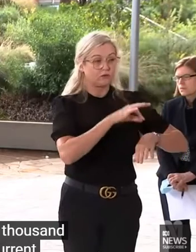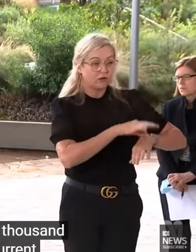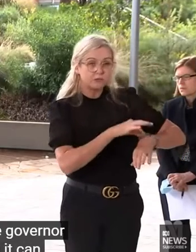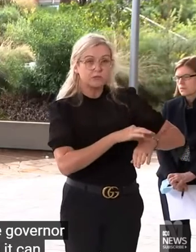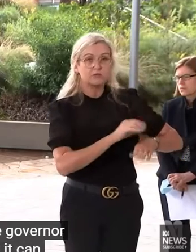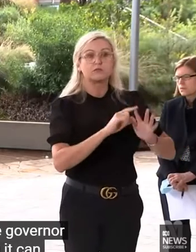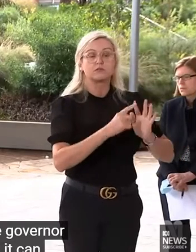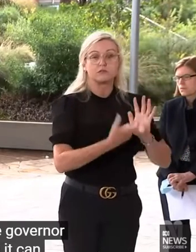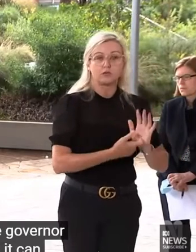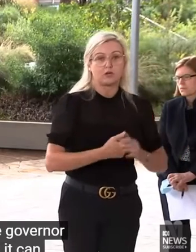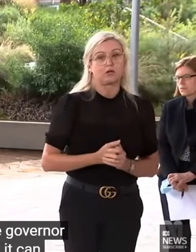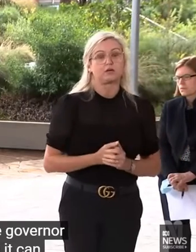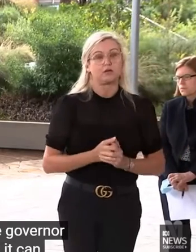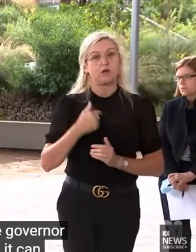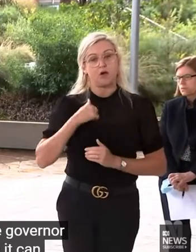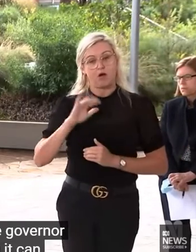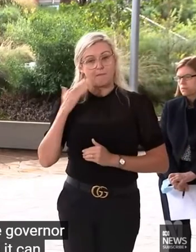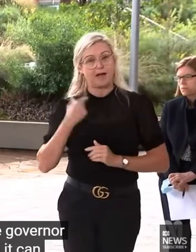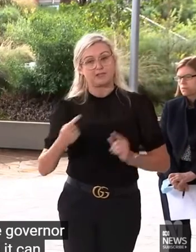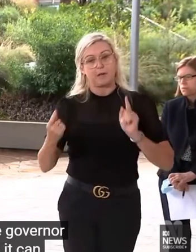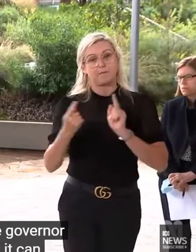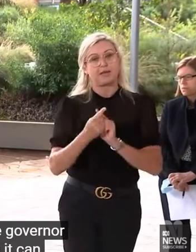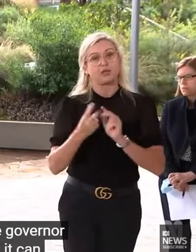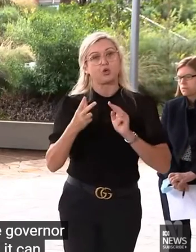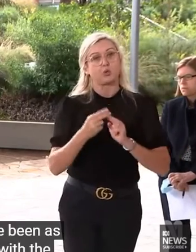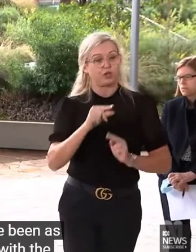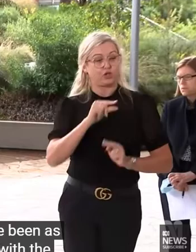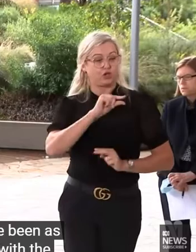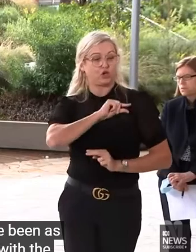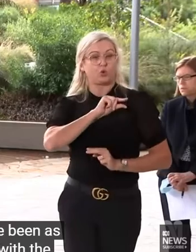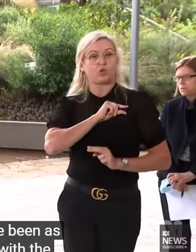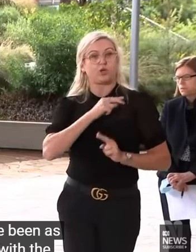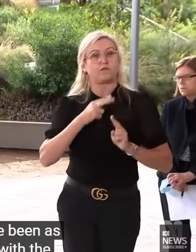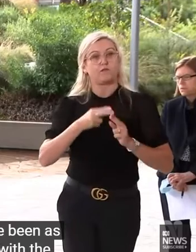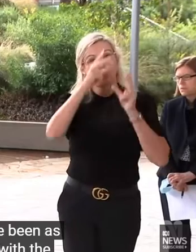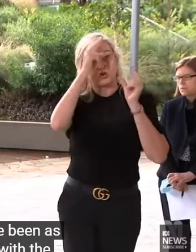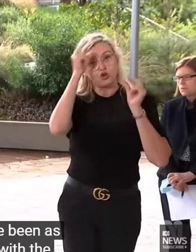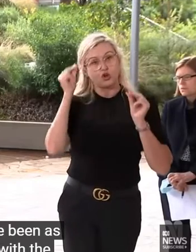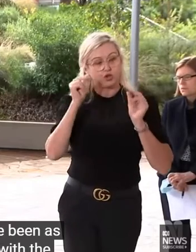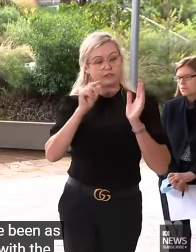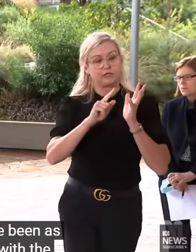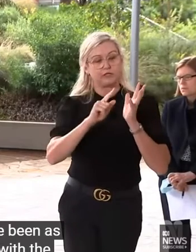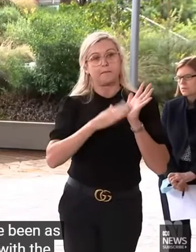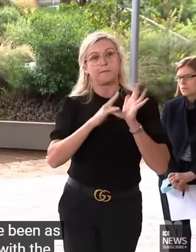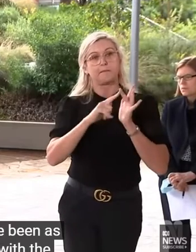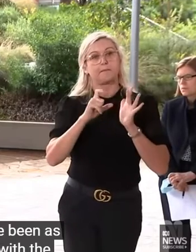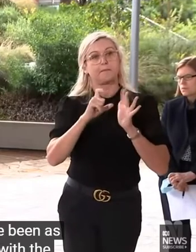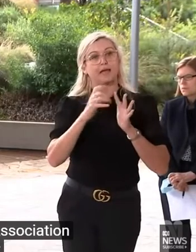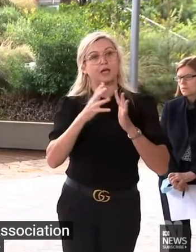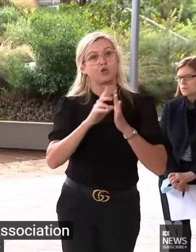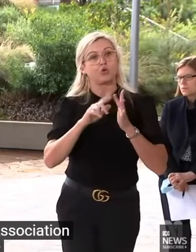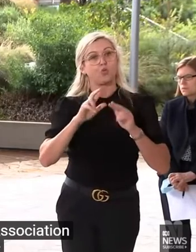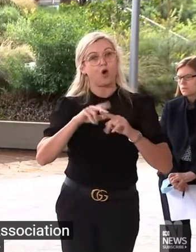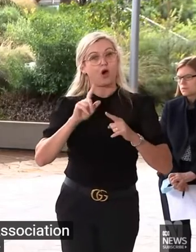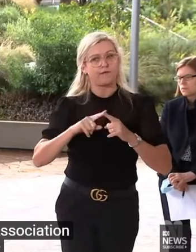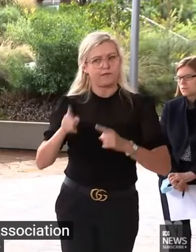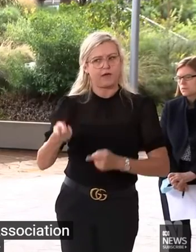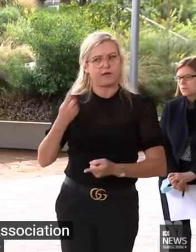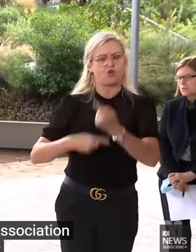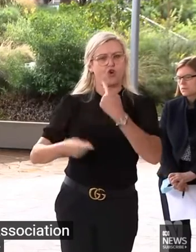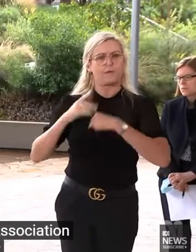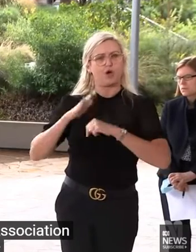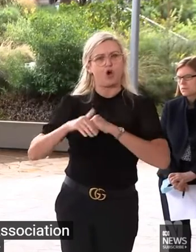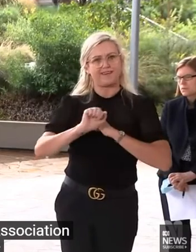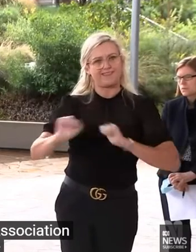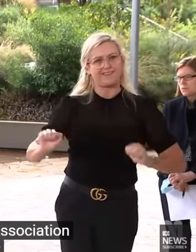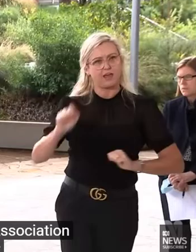the Nurses and Midwives Association, the Union for Nurses and Midwives, and I have been listening to their concerns. And we